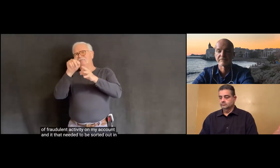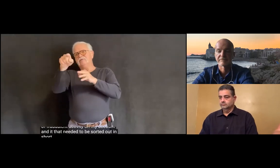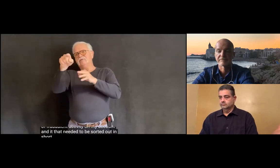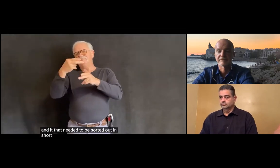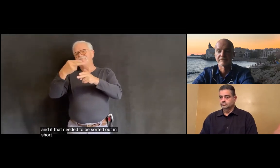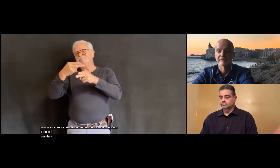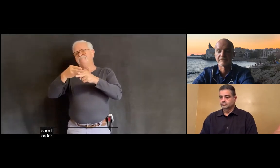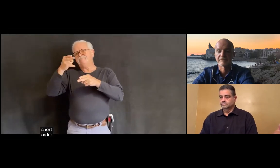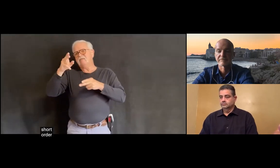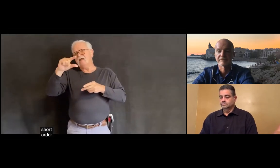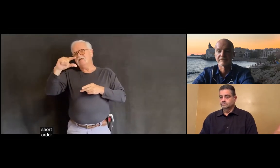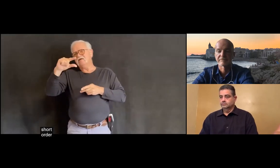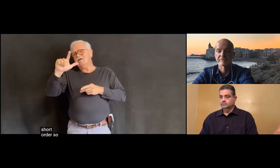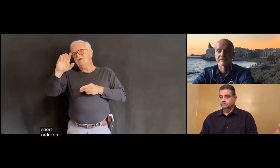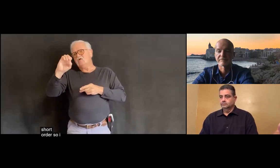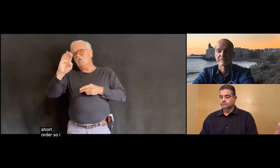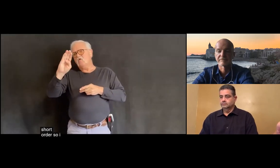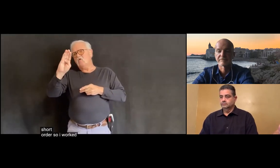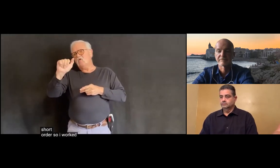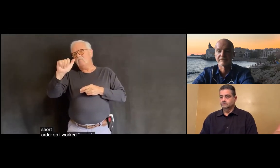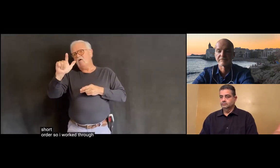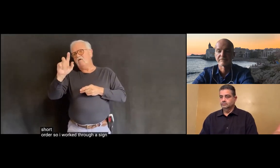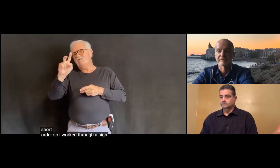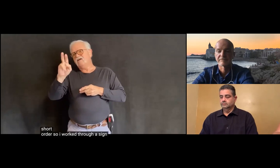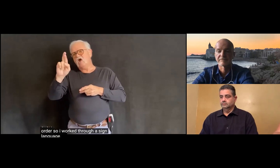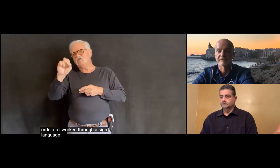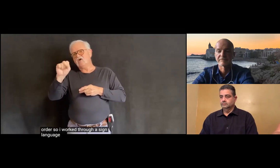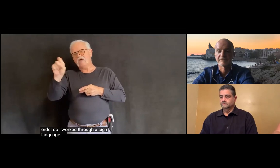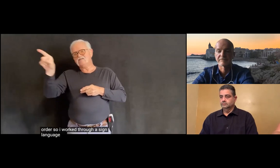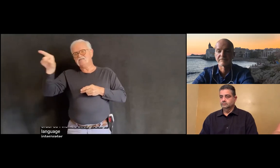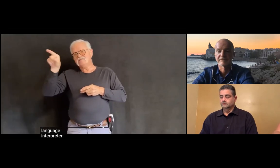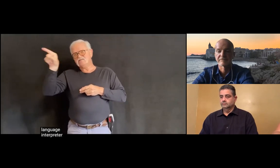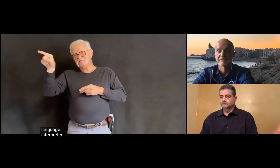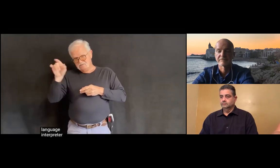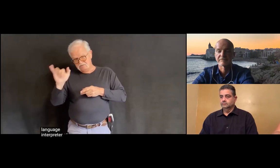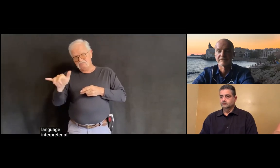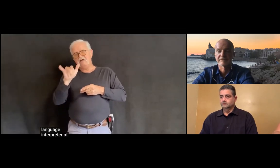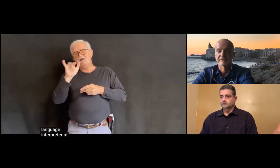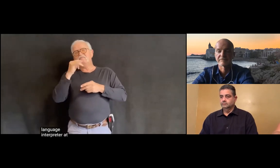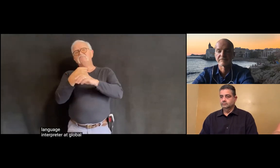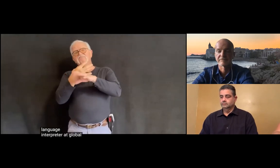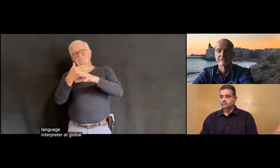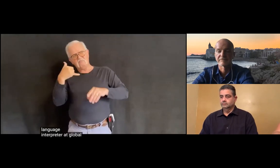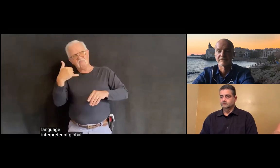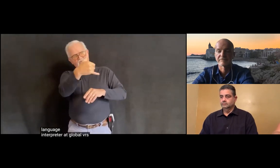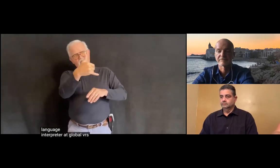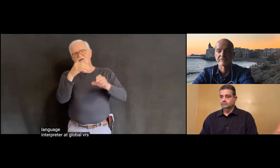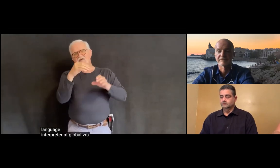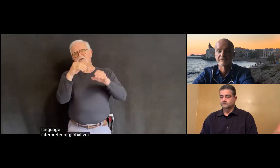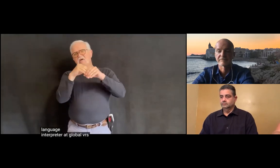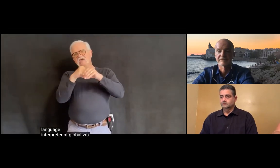out in short order. So, I worked through a sign language interpreter at Global